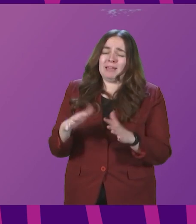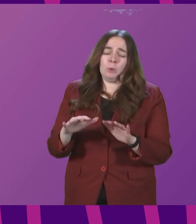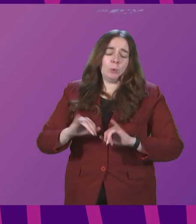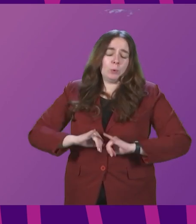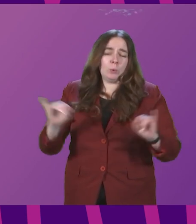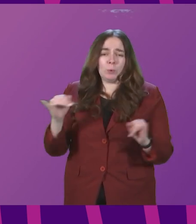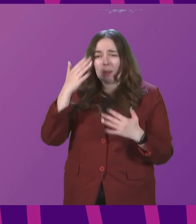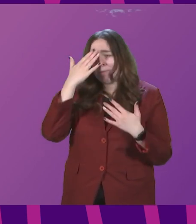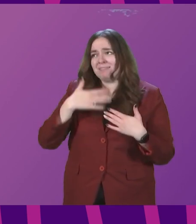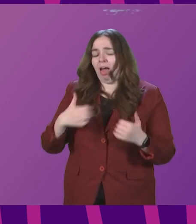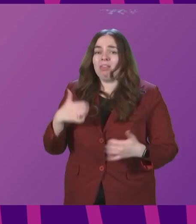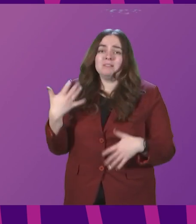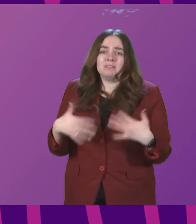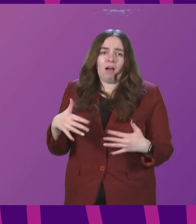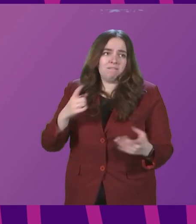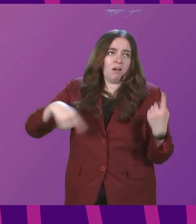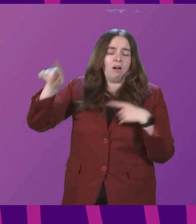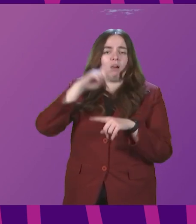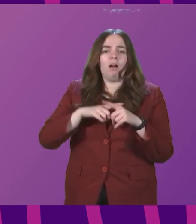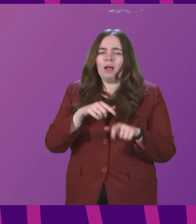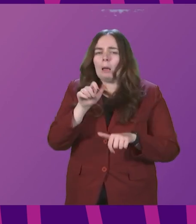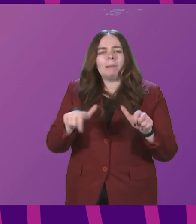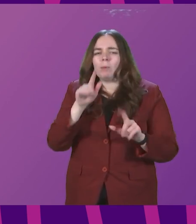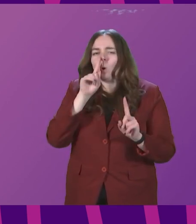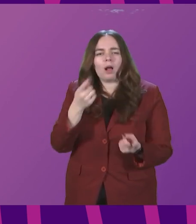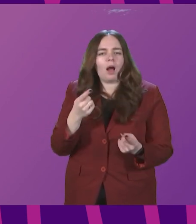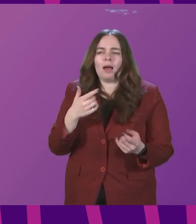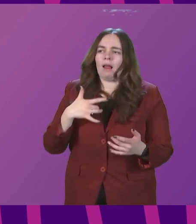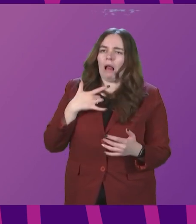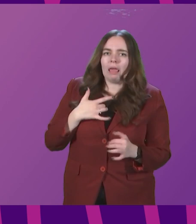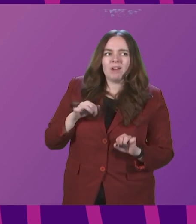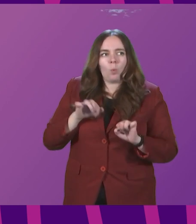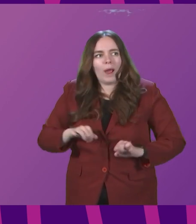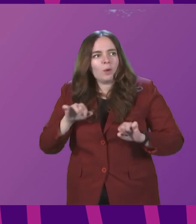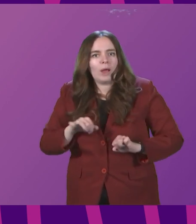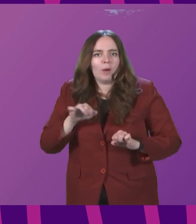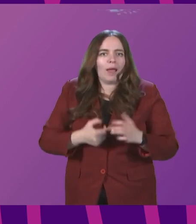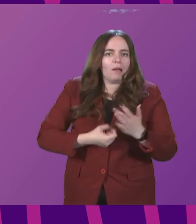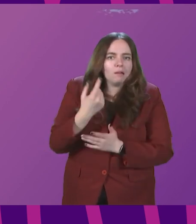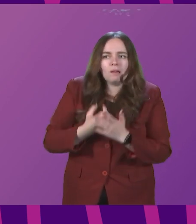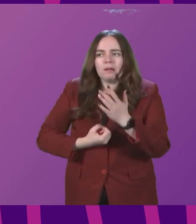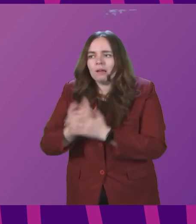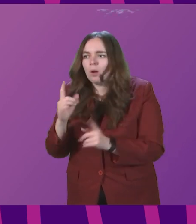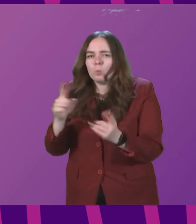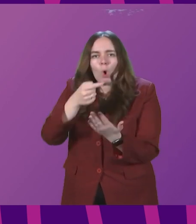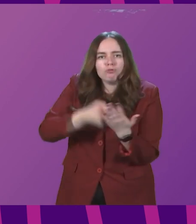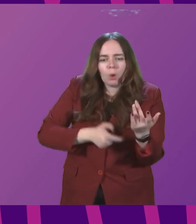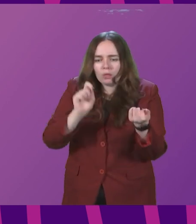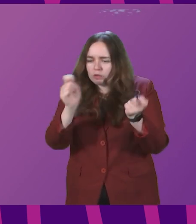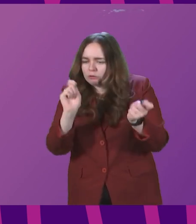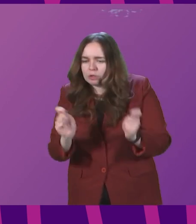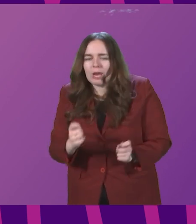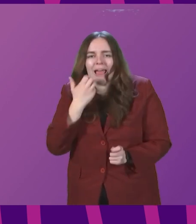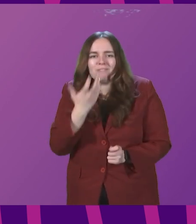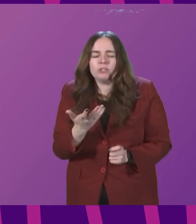health of many Scots. People can no longer live their lives waiting to hear an ad-hoc basis on what the rules will be day by